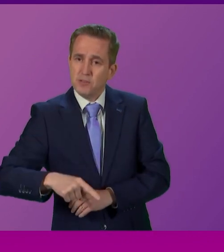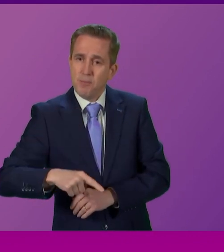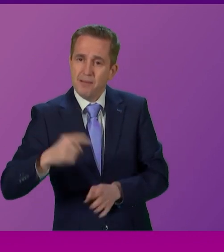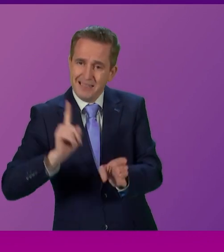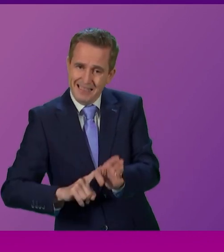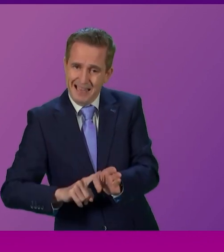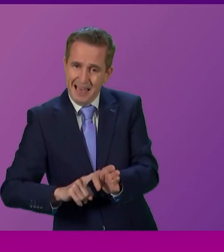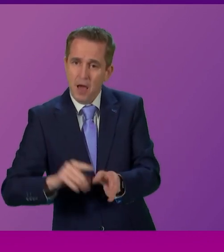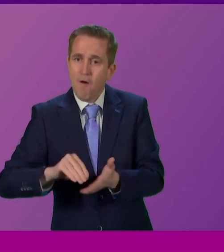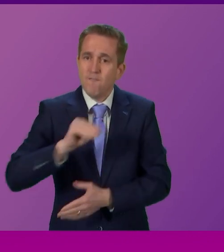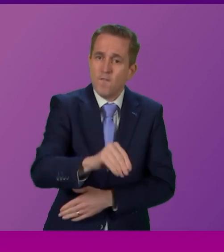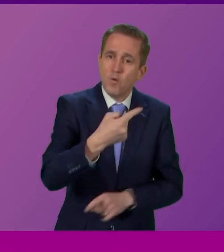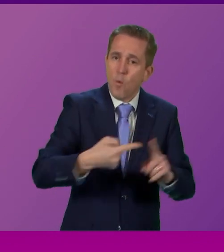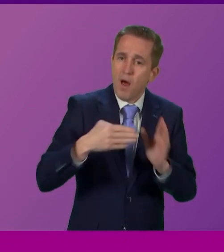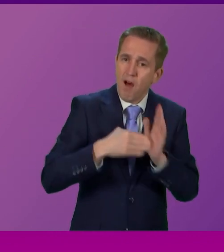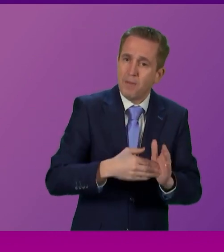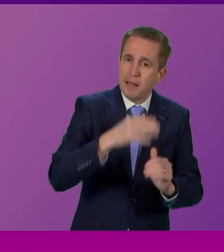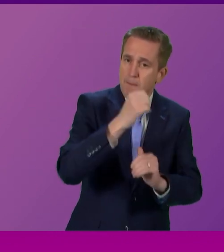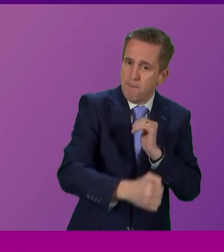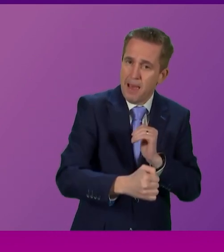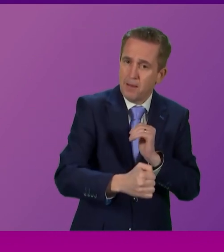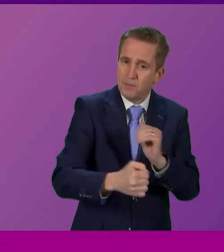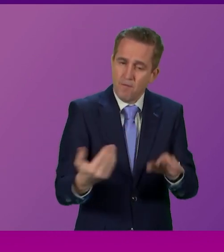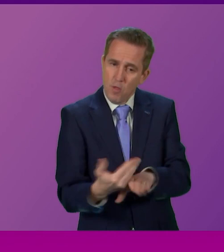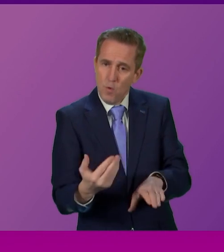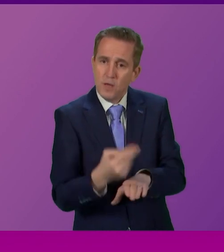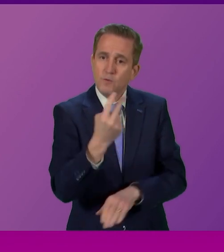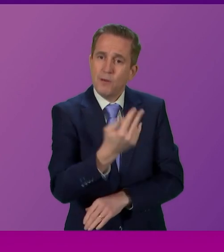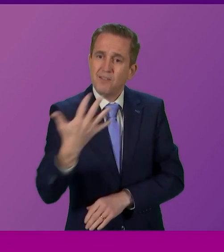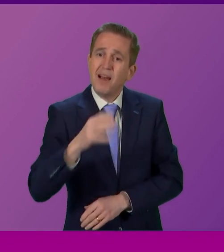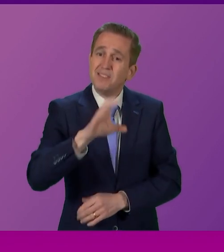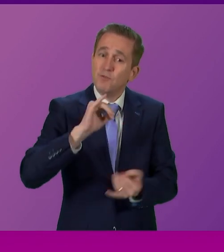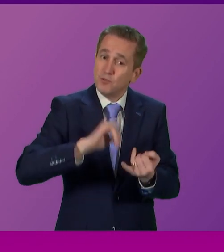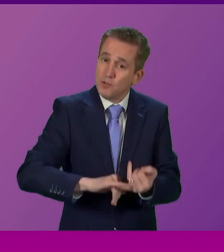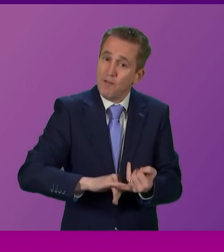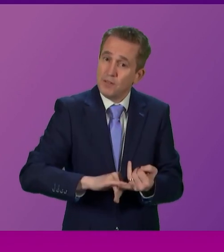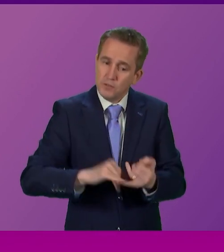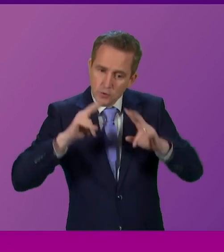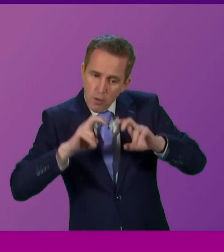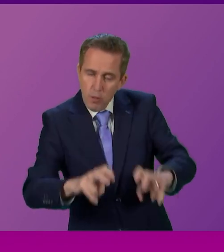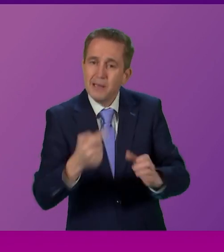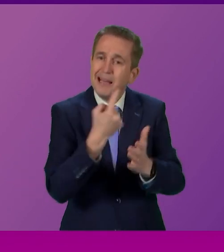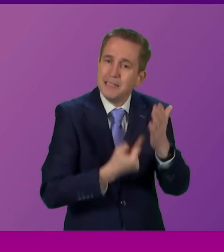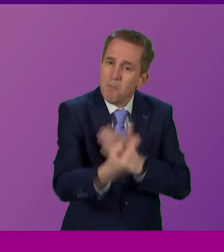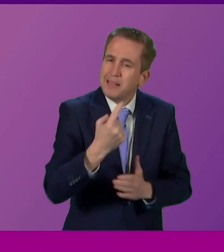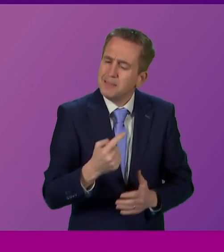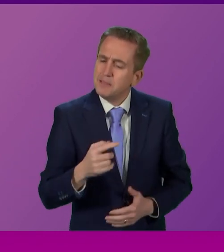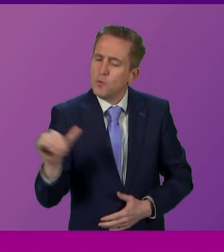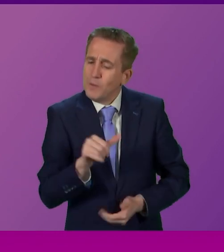or fund £1.5 million annually for the work of 25 civil servants to work on an independence prospectus?